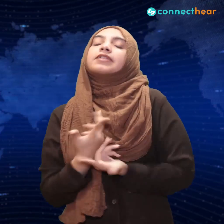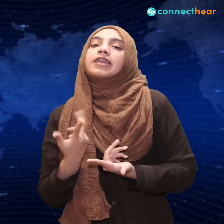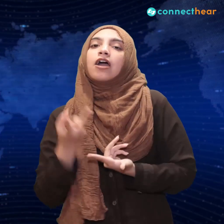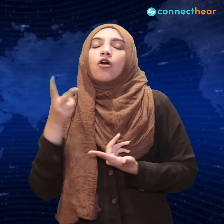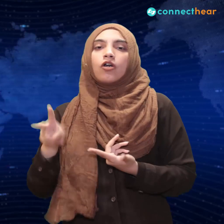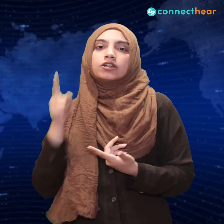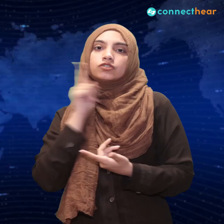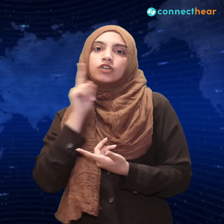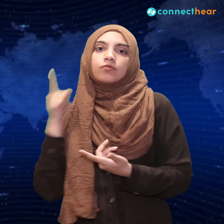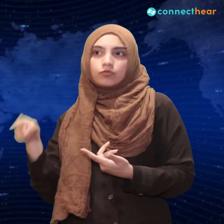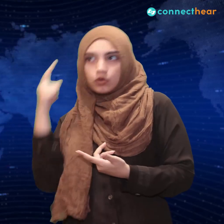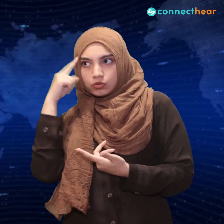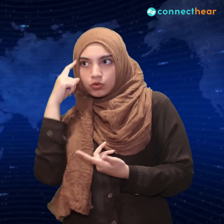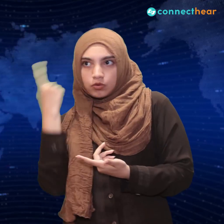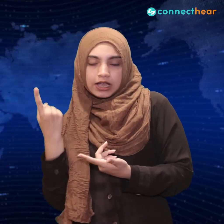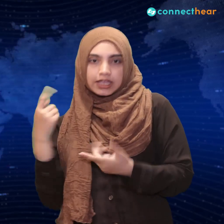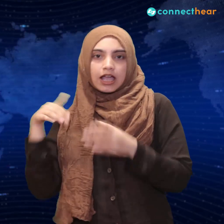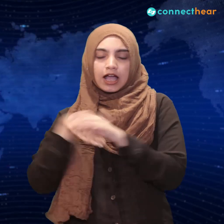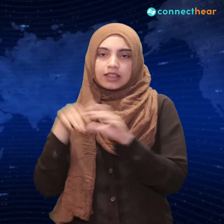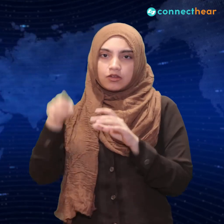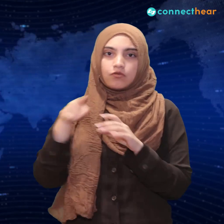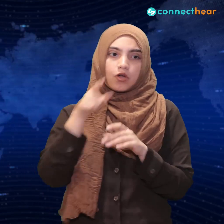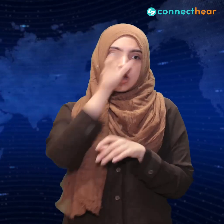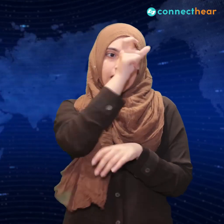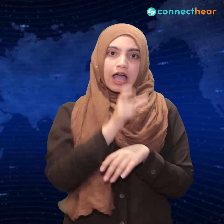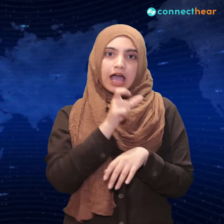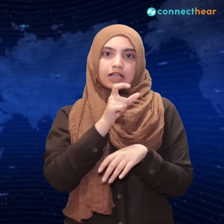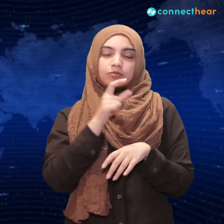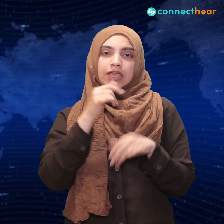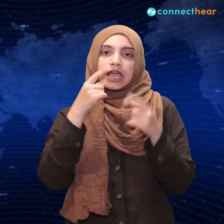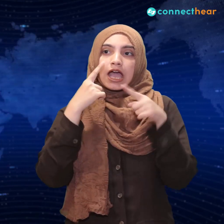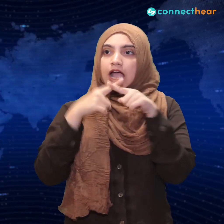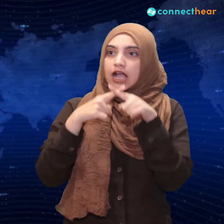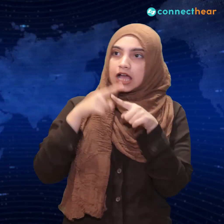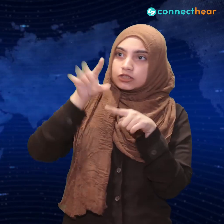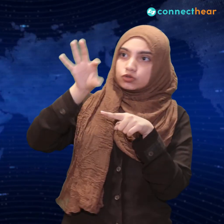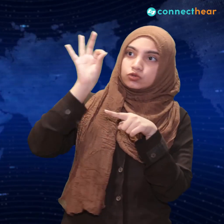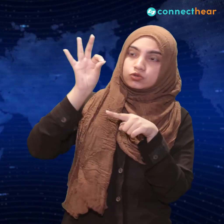when he heard that the protagonist is likely to make a wrong choice, he had this reaction.